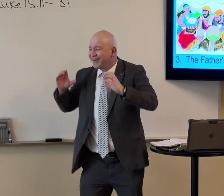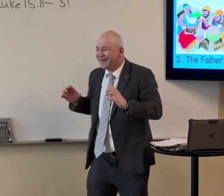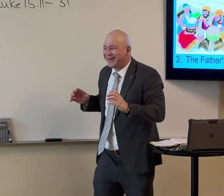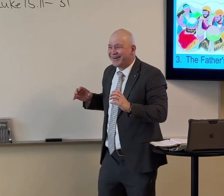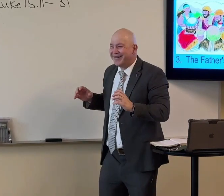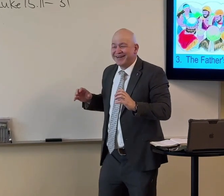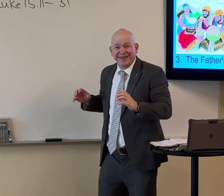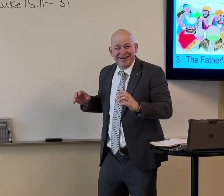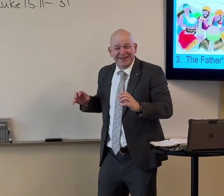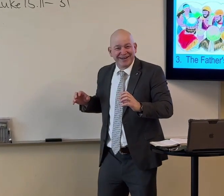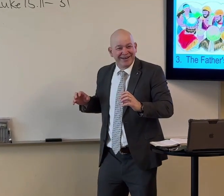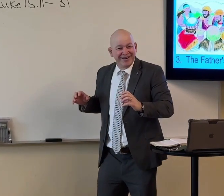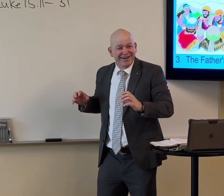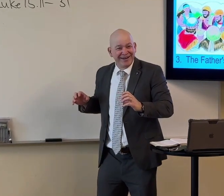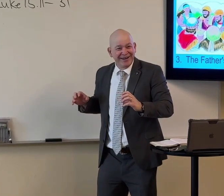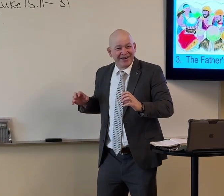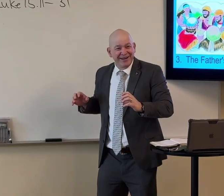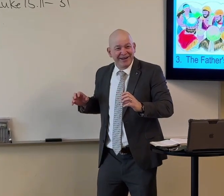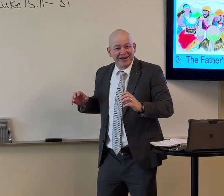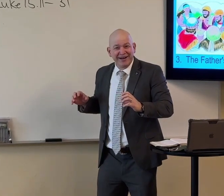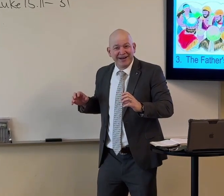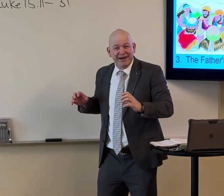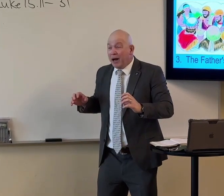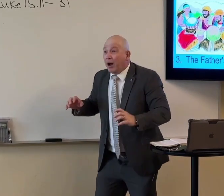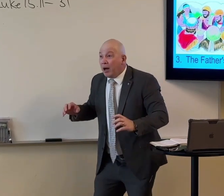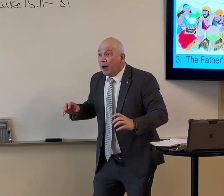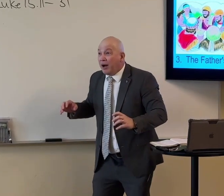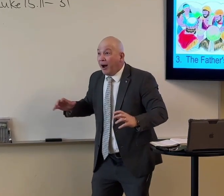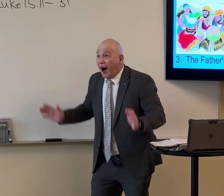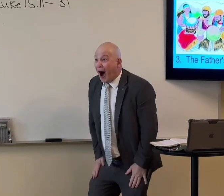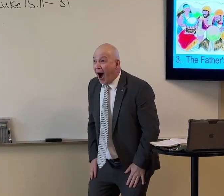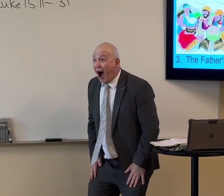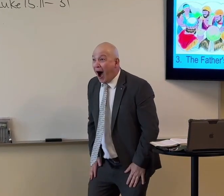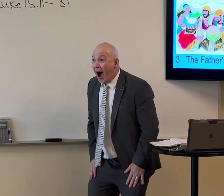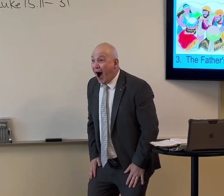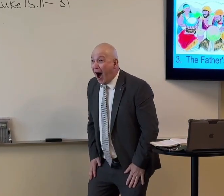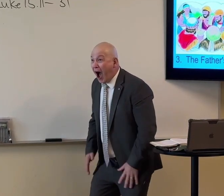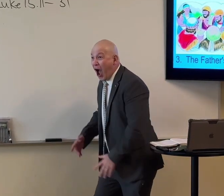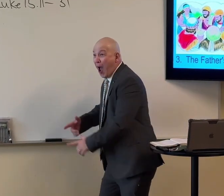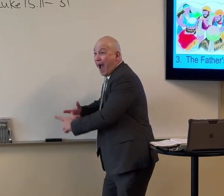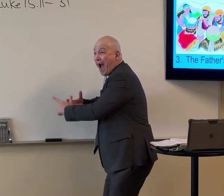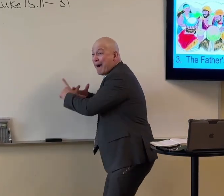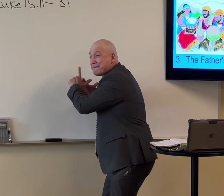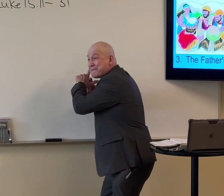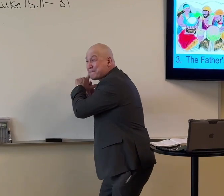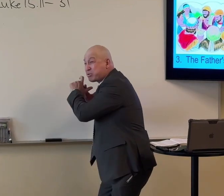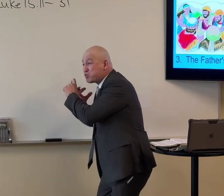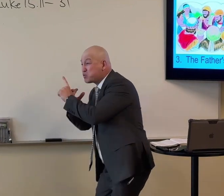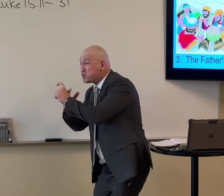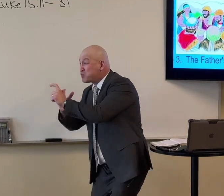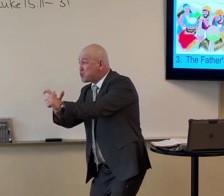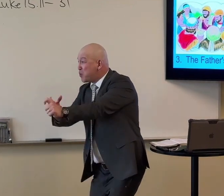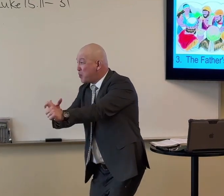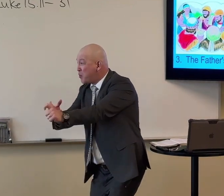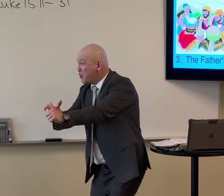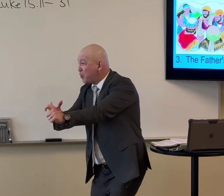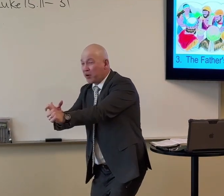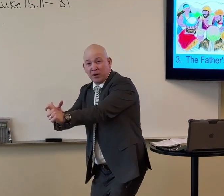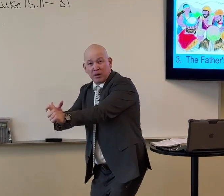Getting the binoculars. Maybe to get a clearer view. Right. You know. And he's like. Holy cow. And he ran to him.